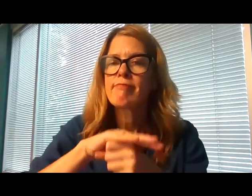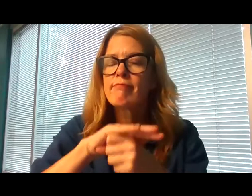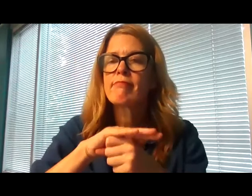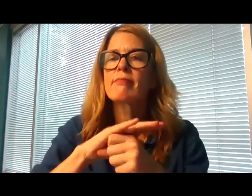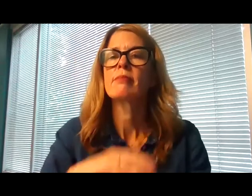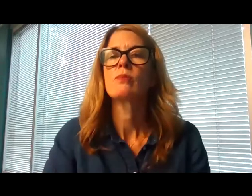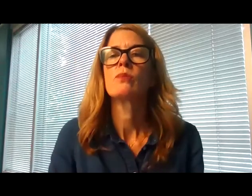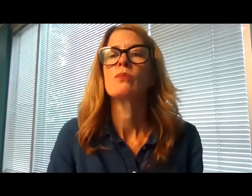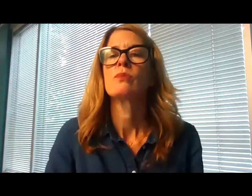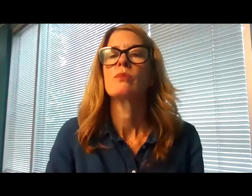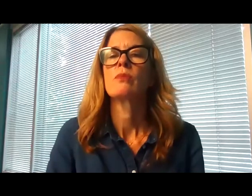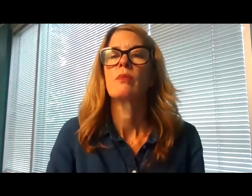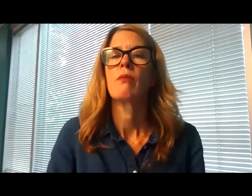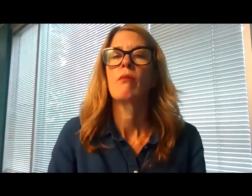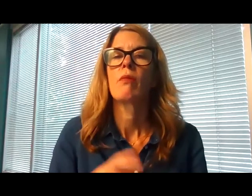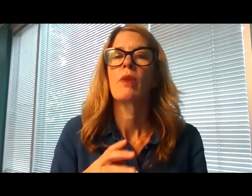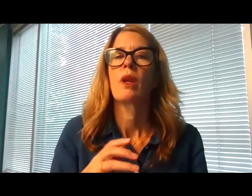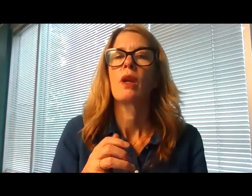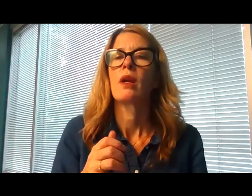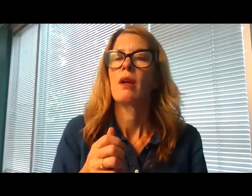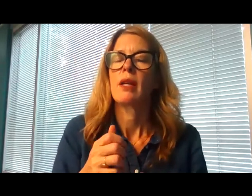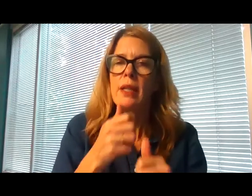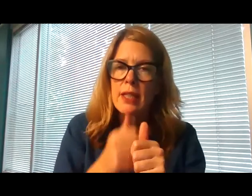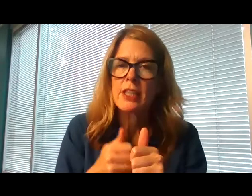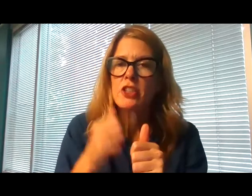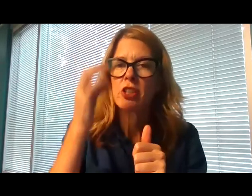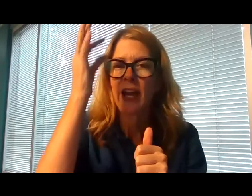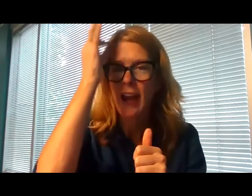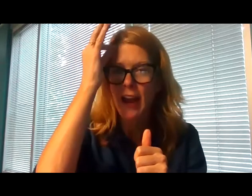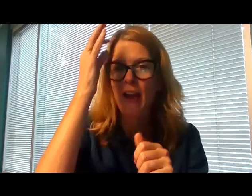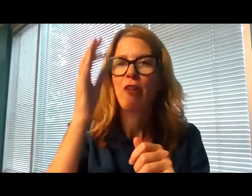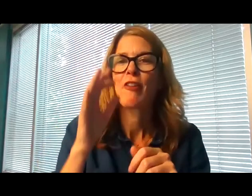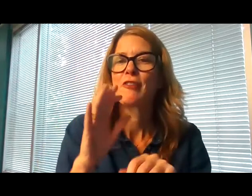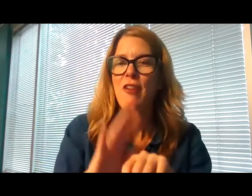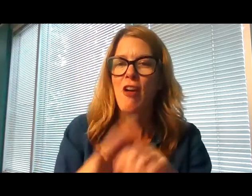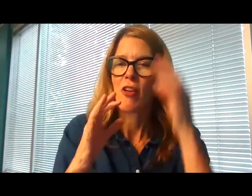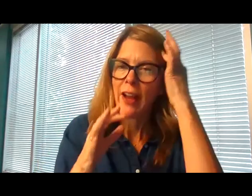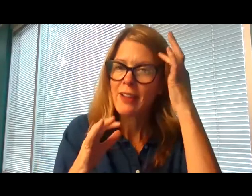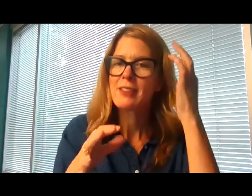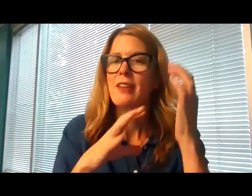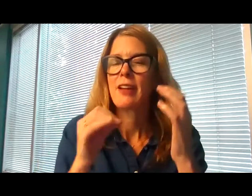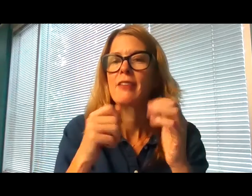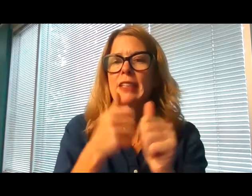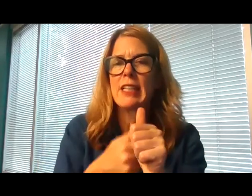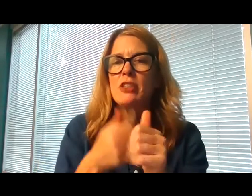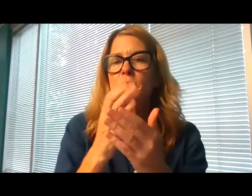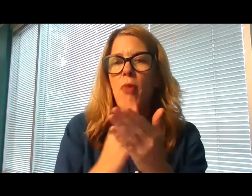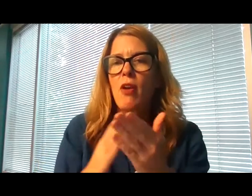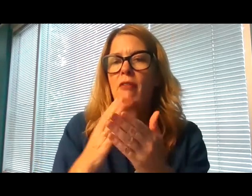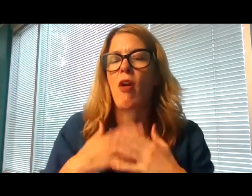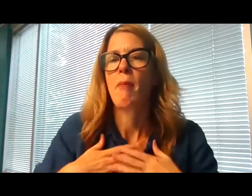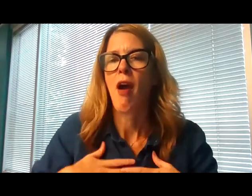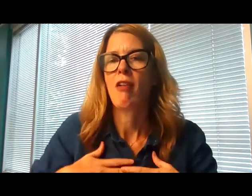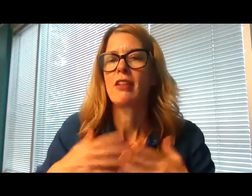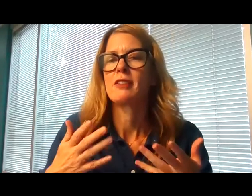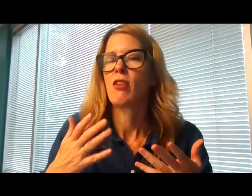God, you know every hair on our heads and every inch of our hearts. Lord, we pray that you be with us